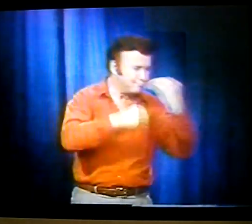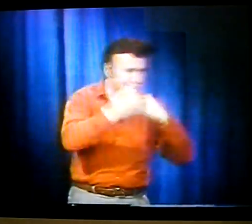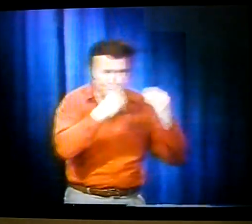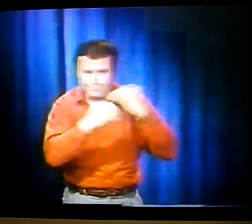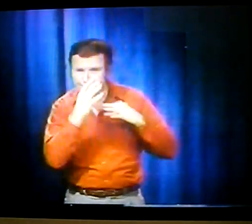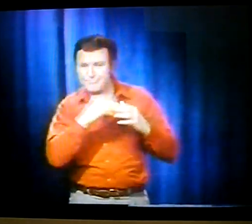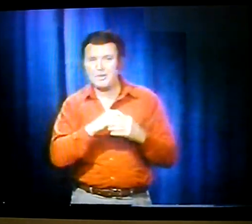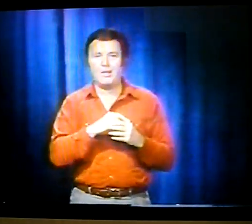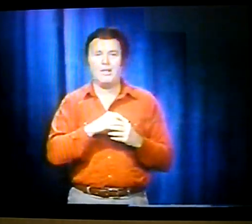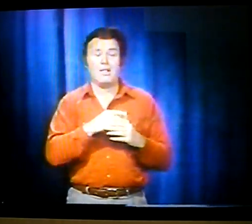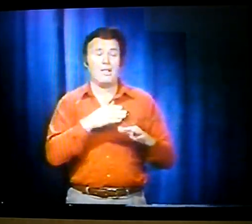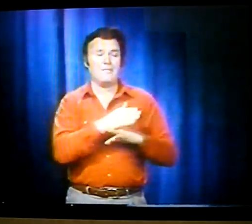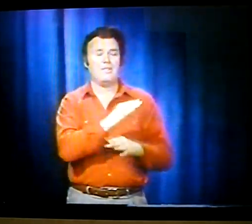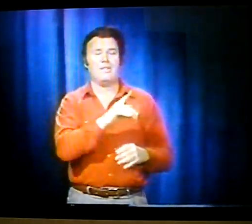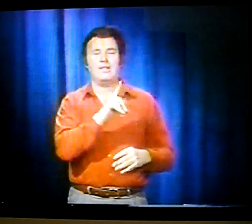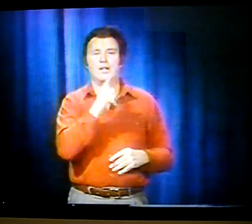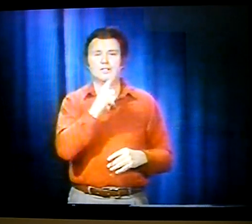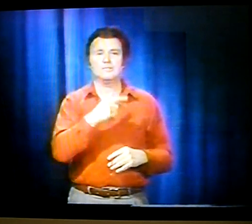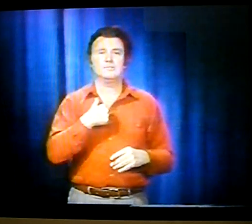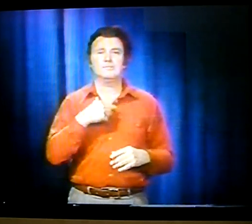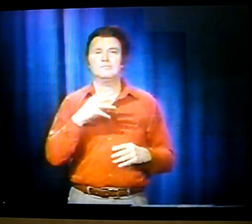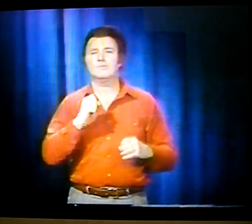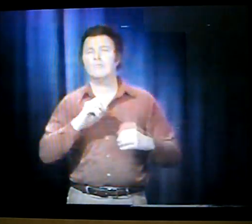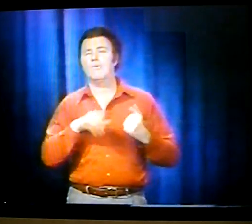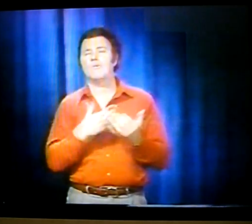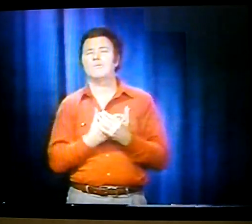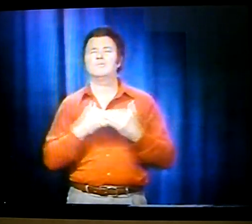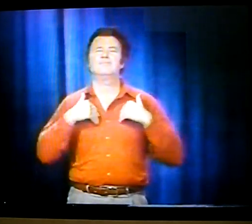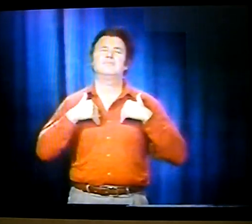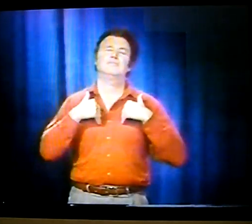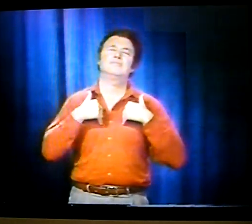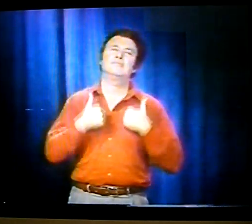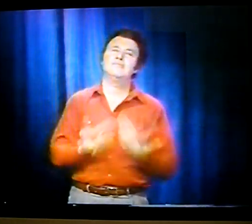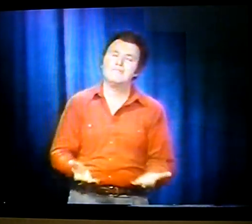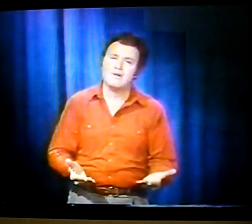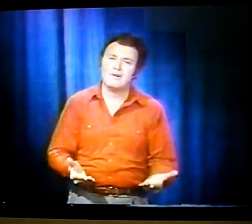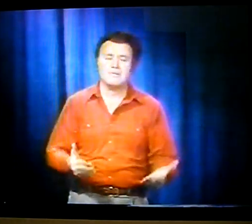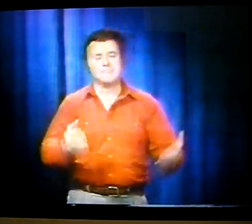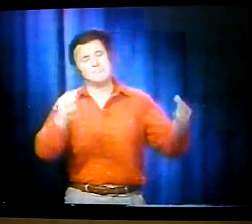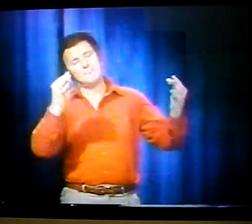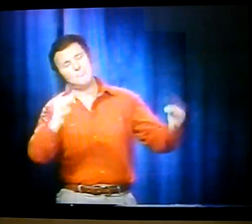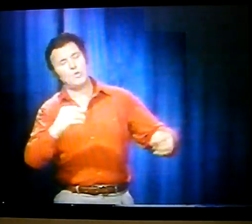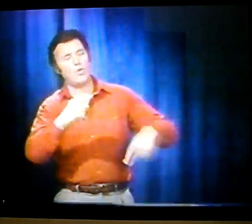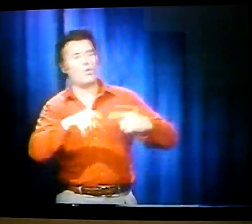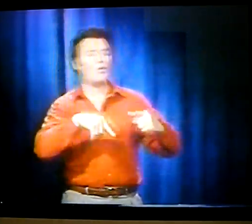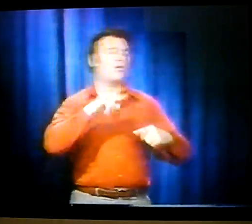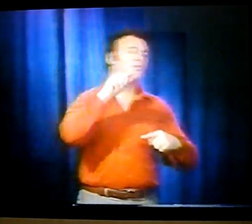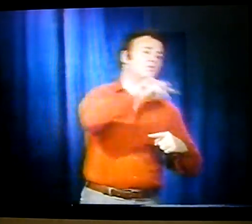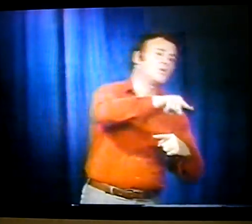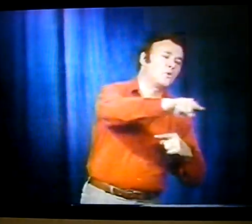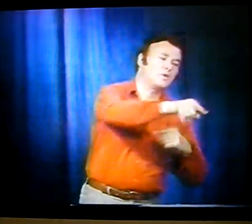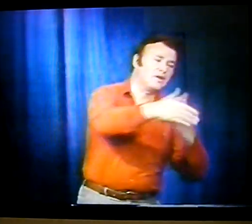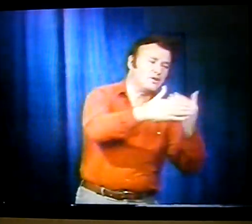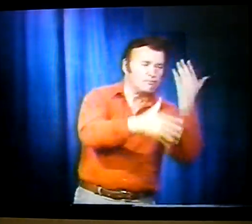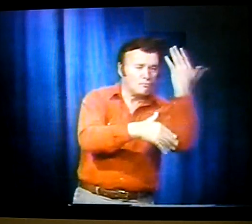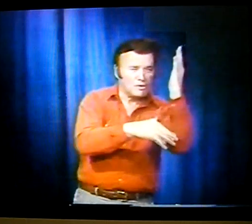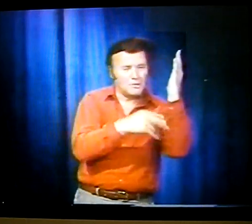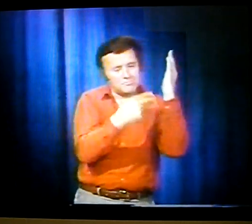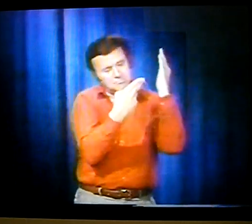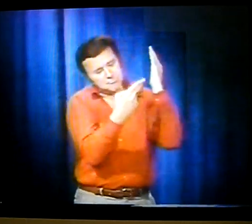The group of us grabbed our food and began eating. And once we were finished, we were exhausted. We decided to take